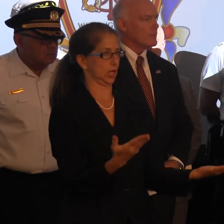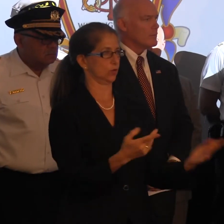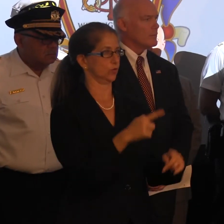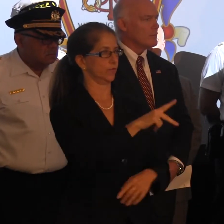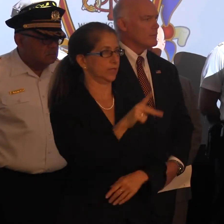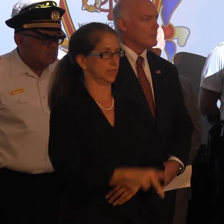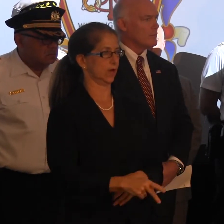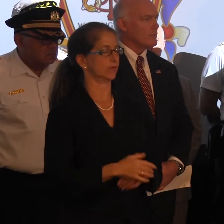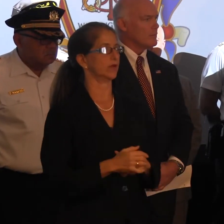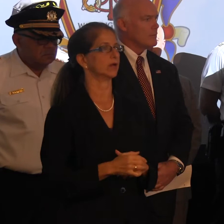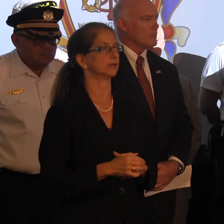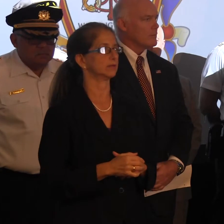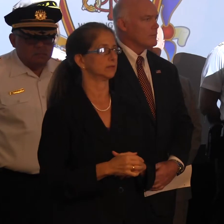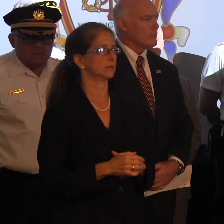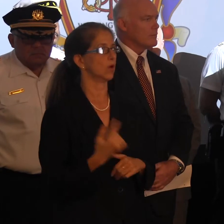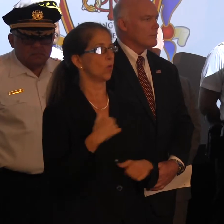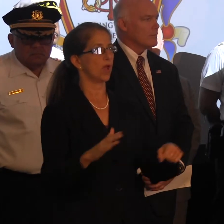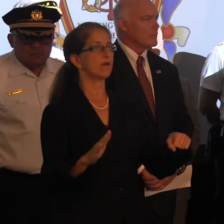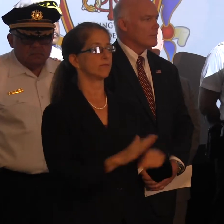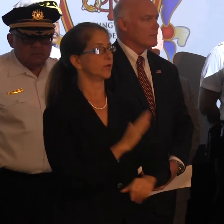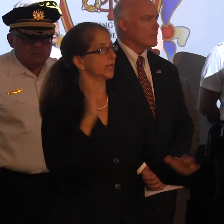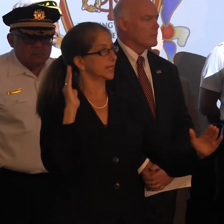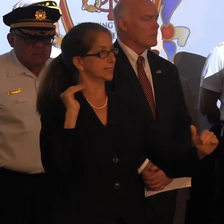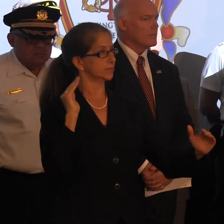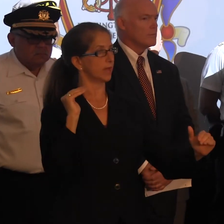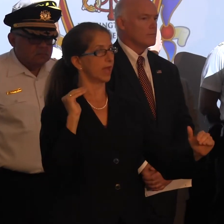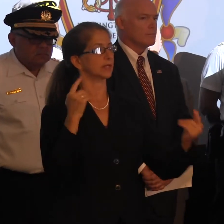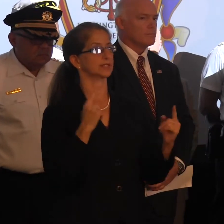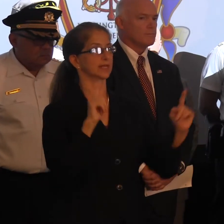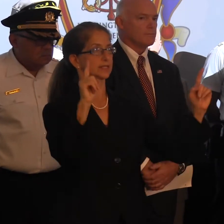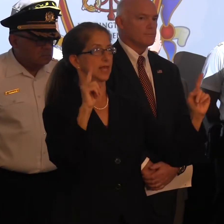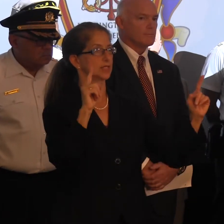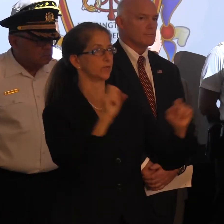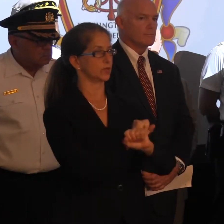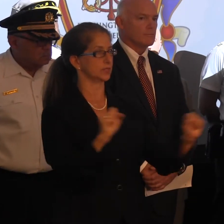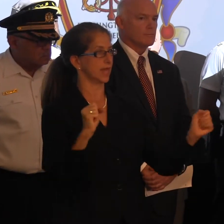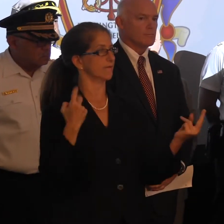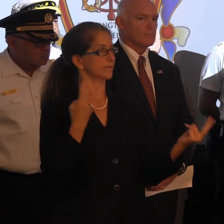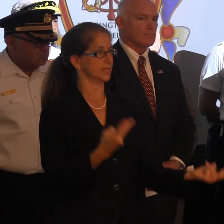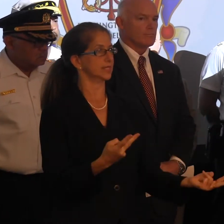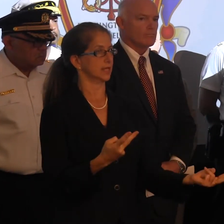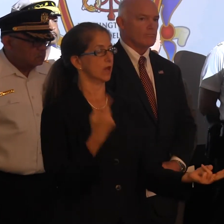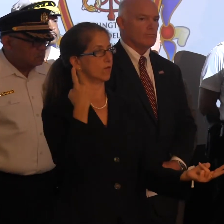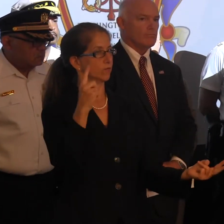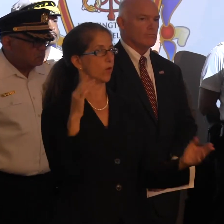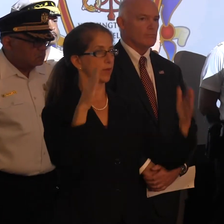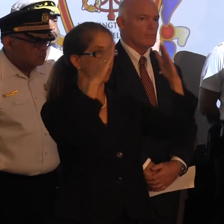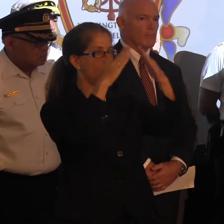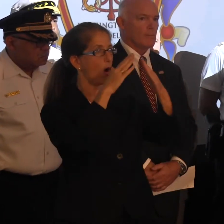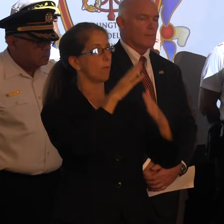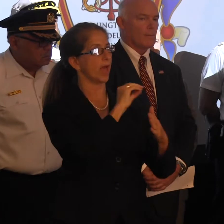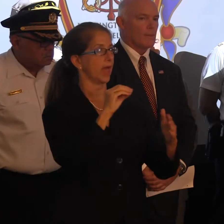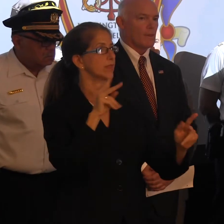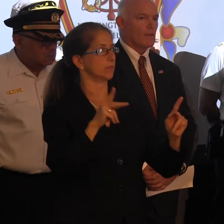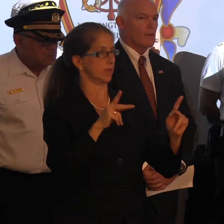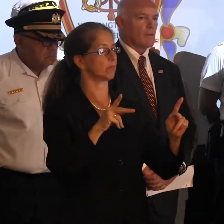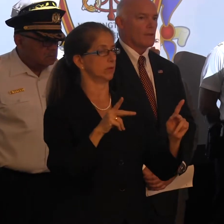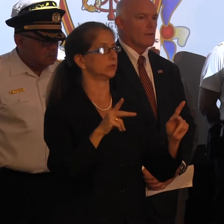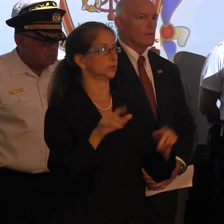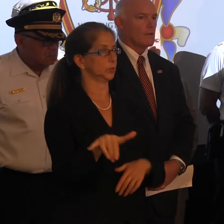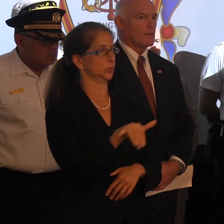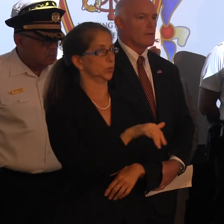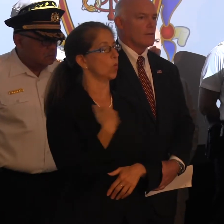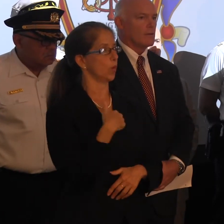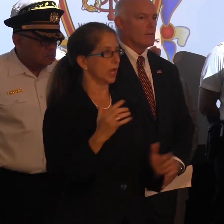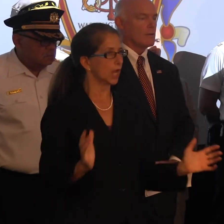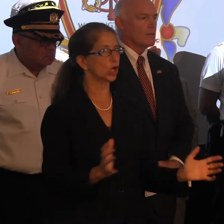and so we fully anticipate a successful and safe visit for the Pope and for the public, and we